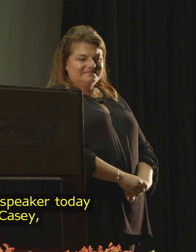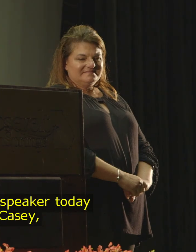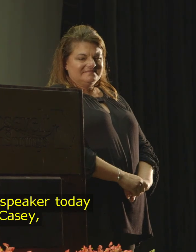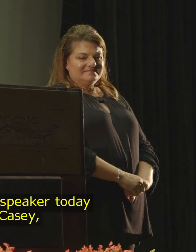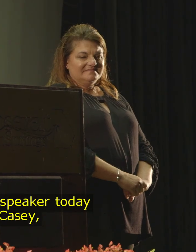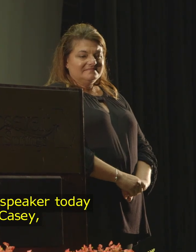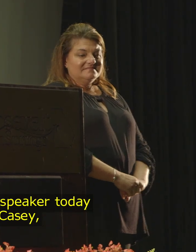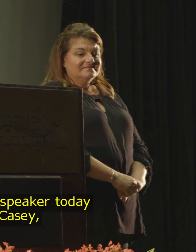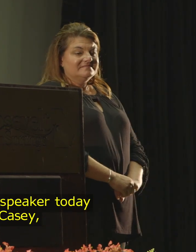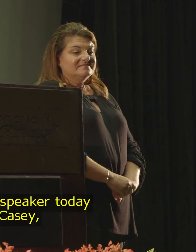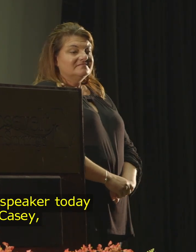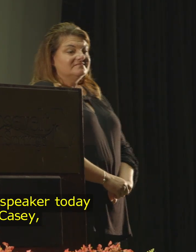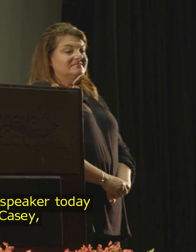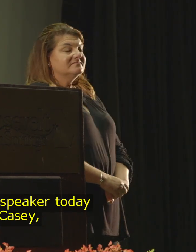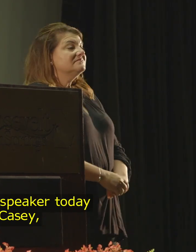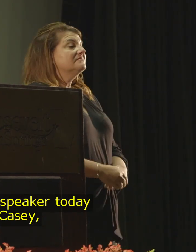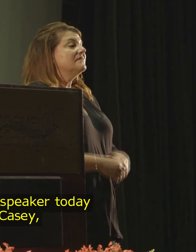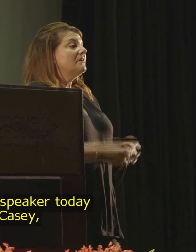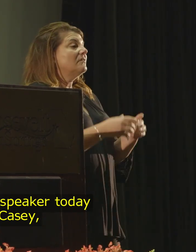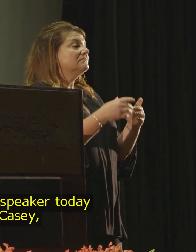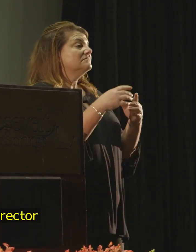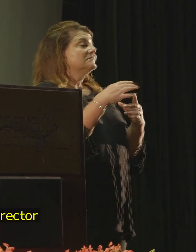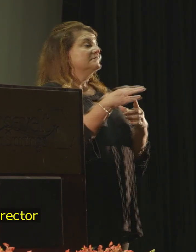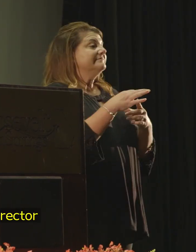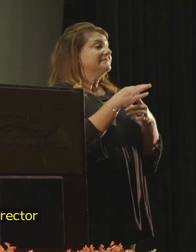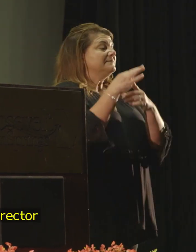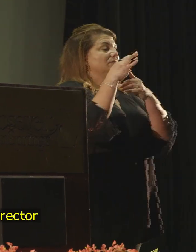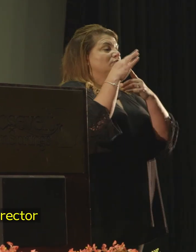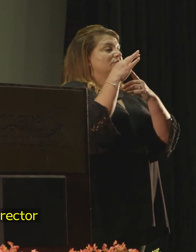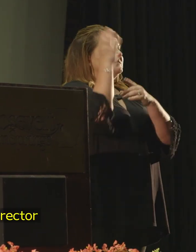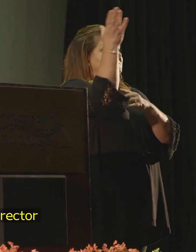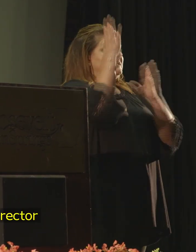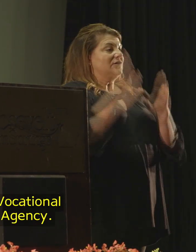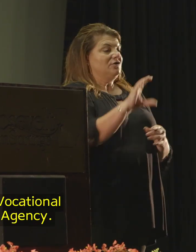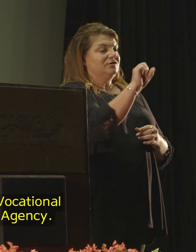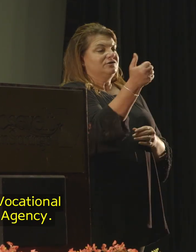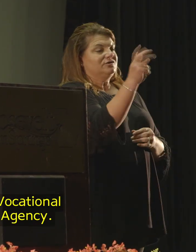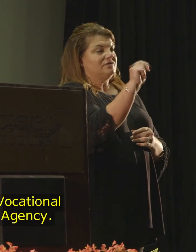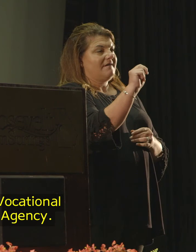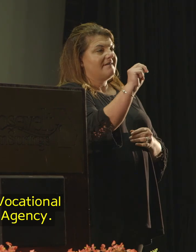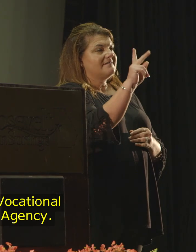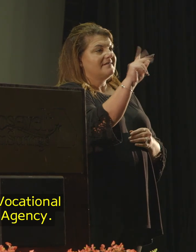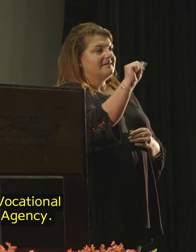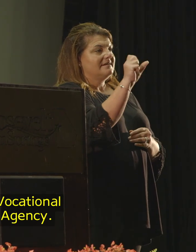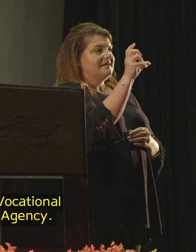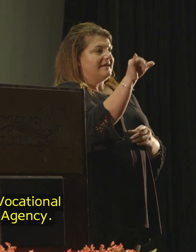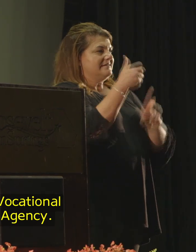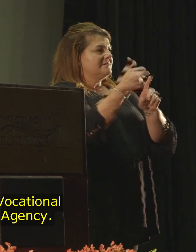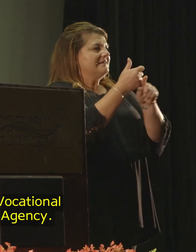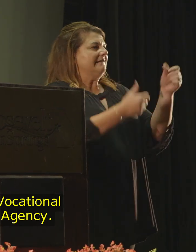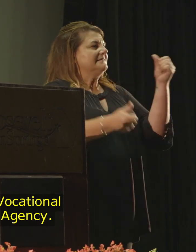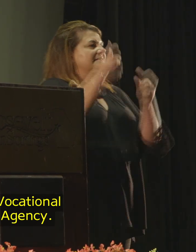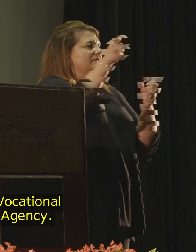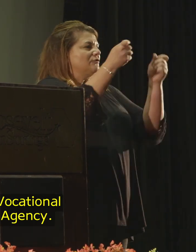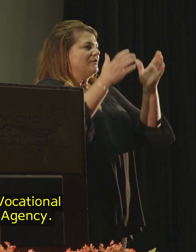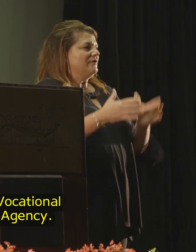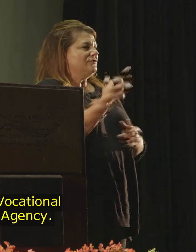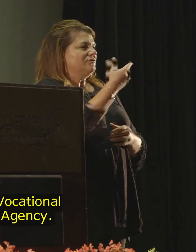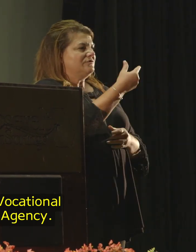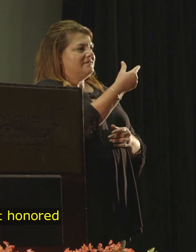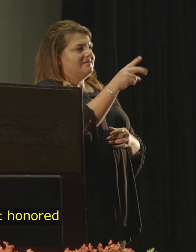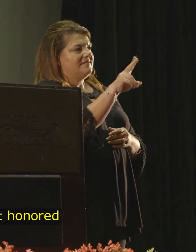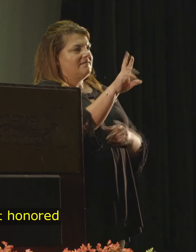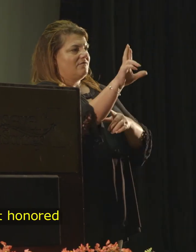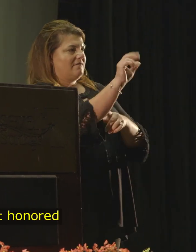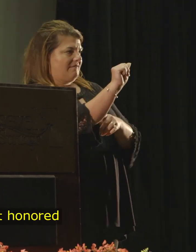Our keynote speaker today is Mr. Sean Casey, Executive Director of the Georgia Vocational Rehabilitation Agency,